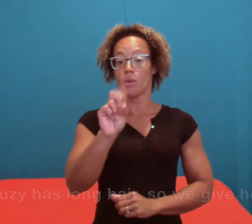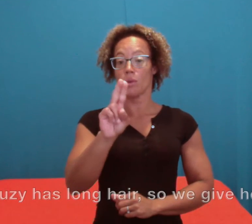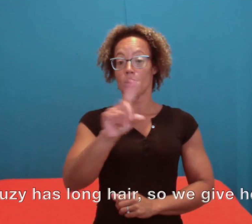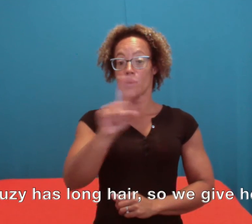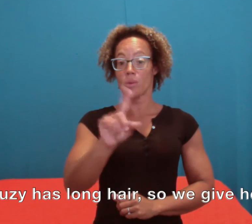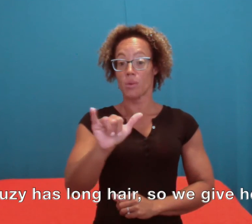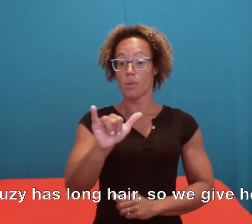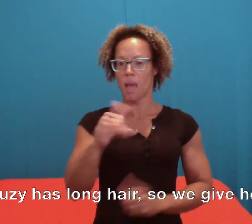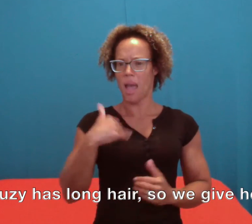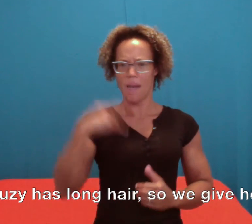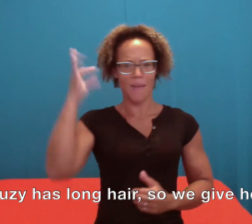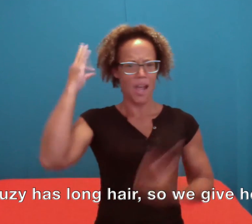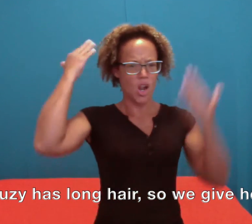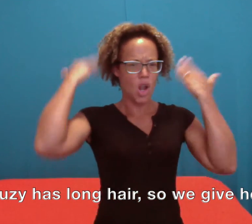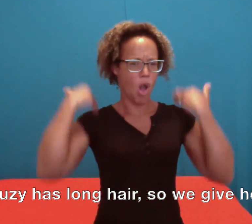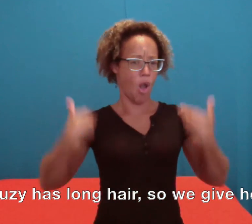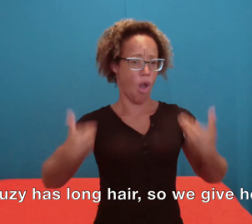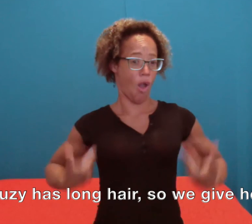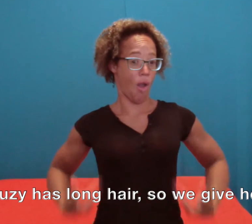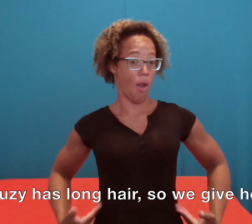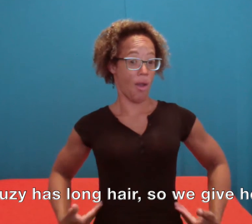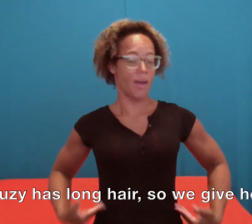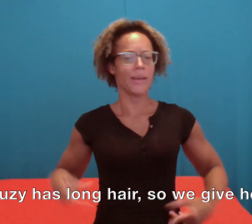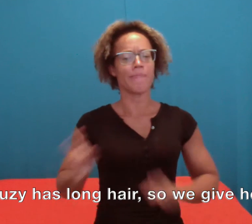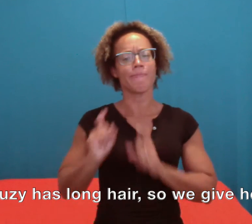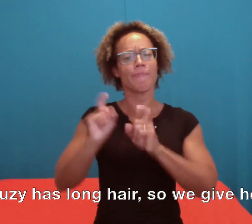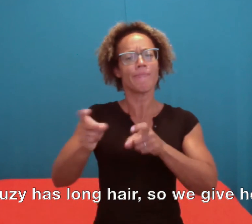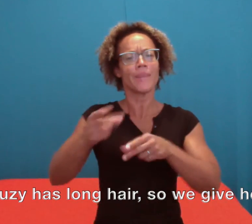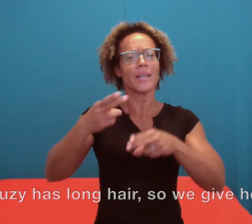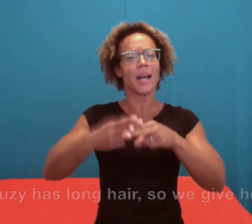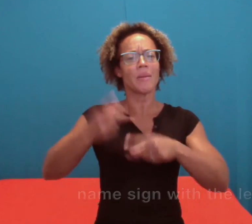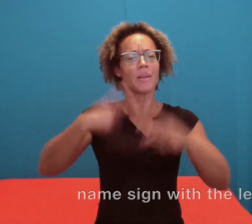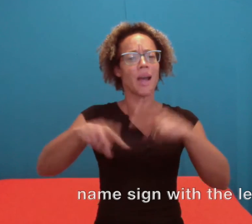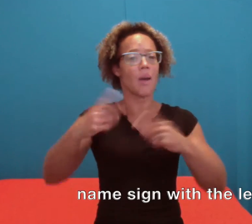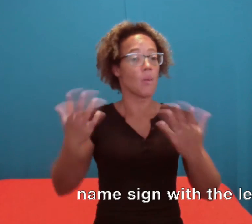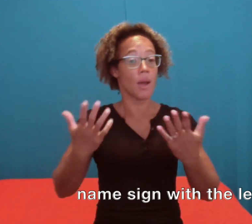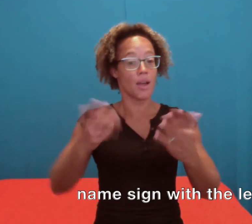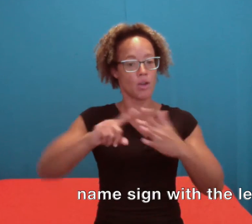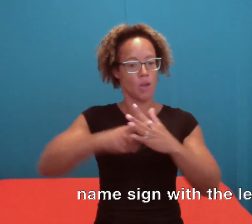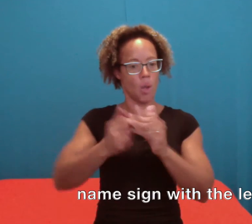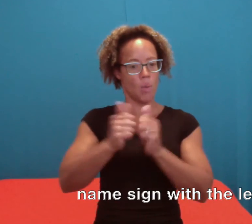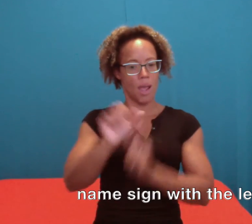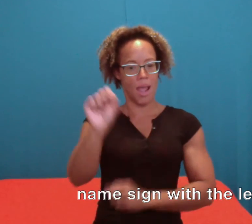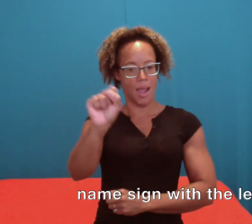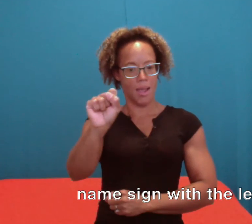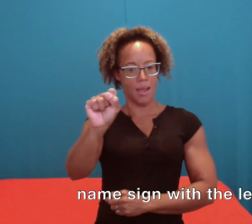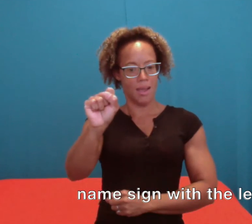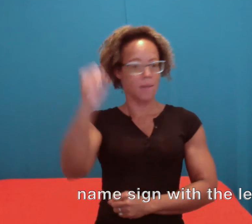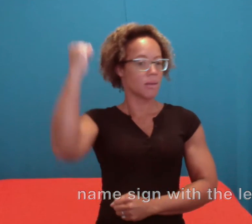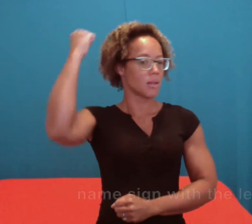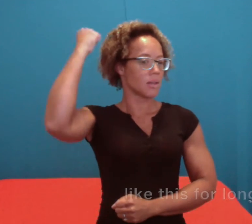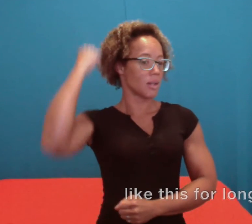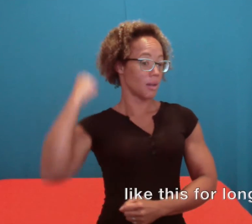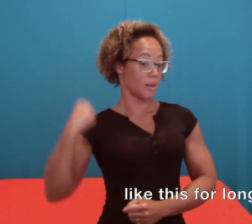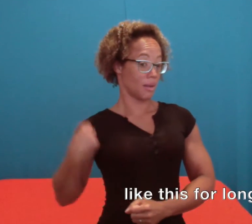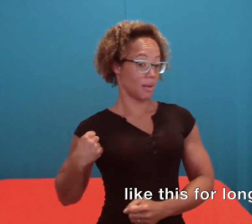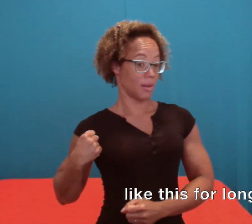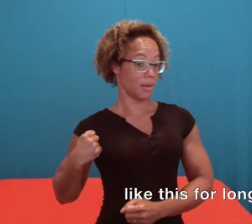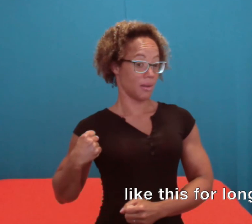Susie has long hair, so we give her the name sign with the letter S like this for